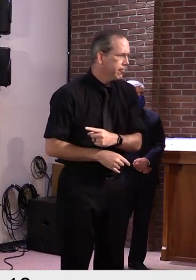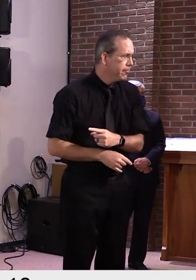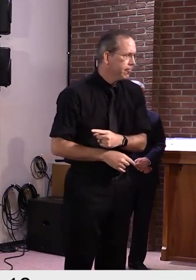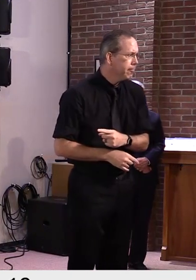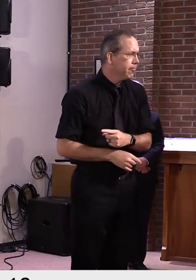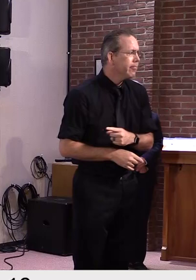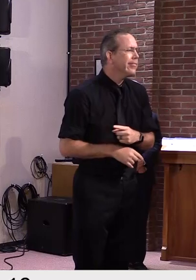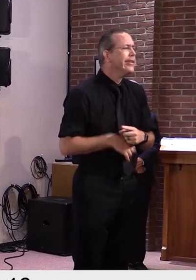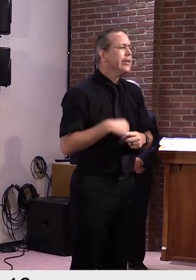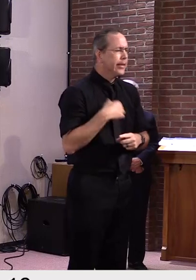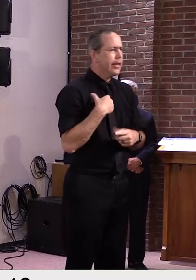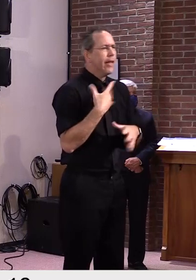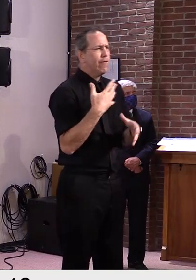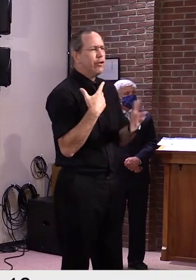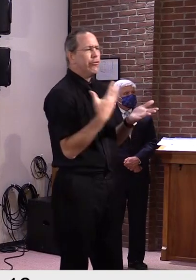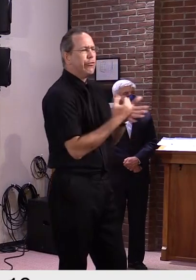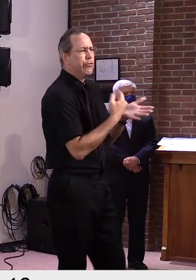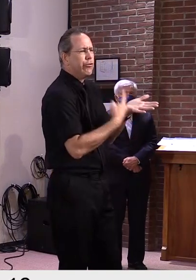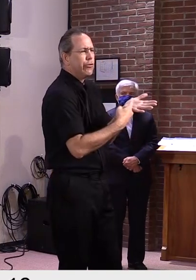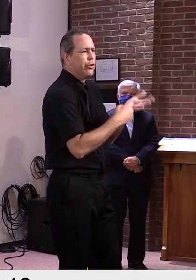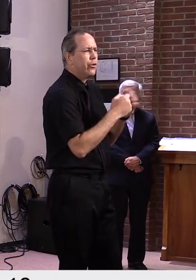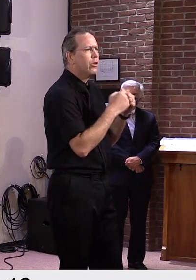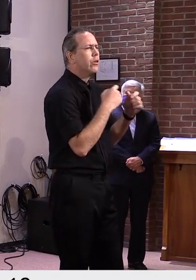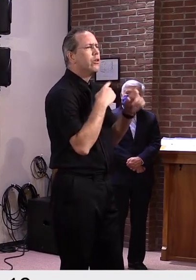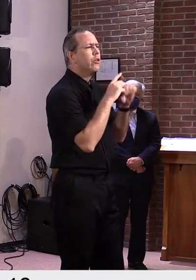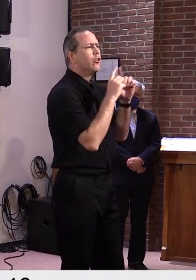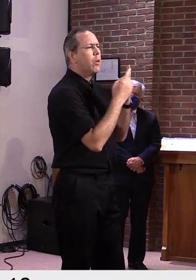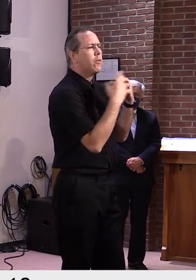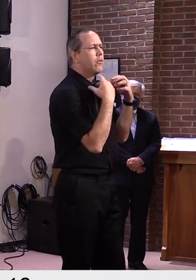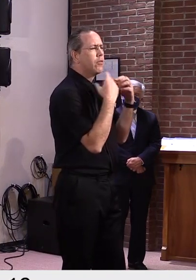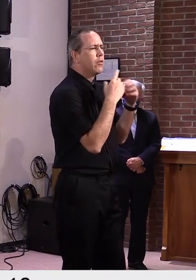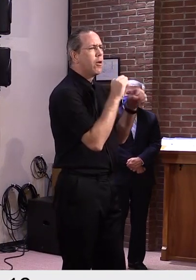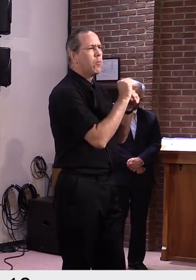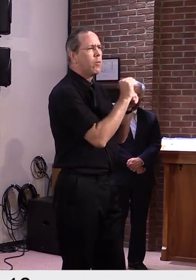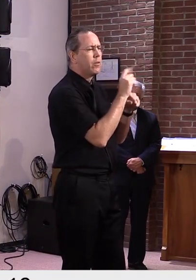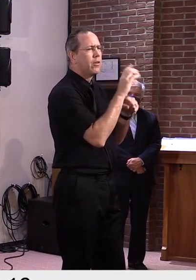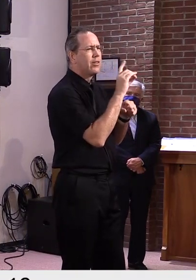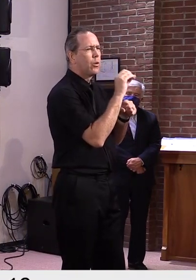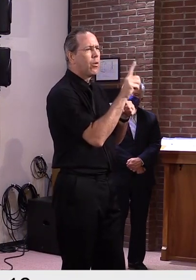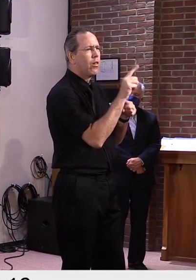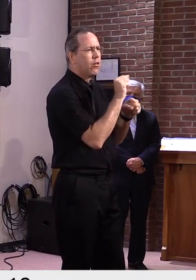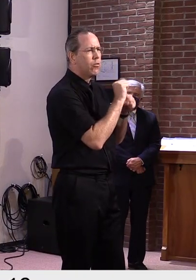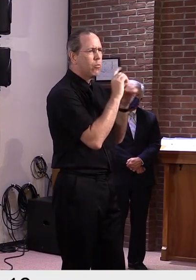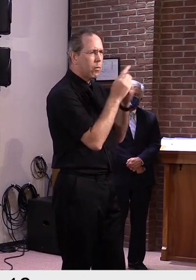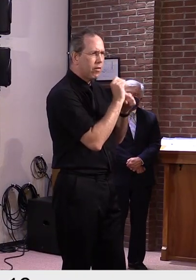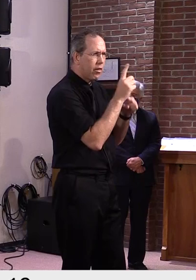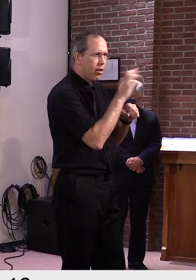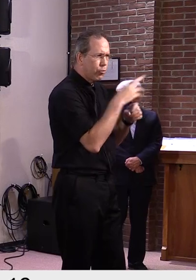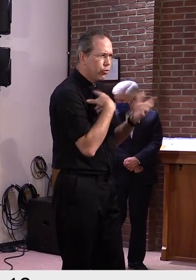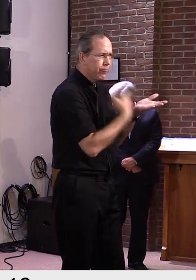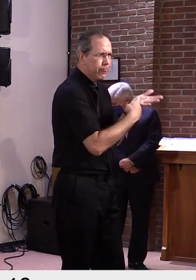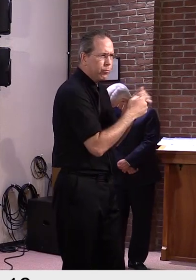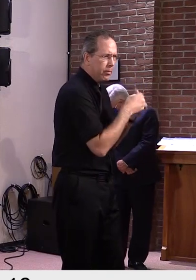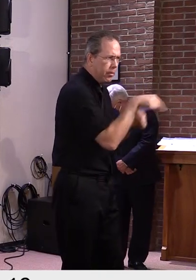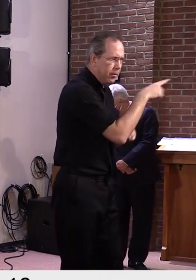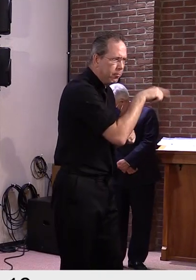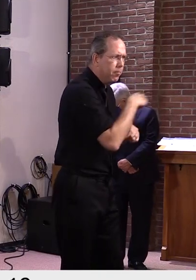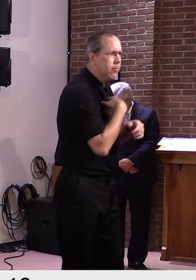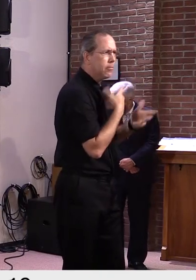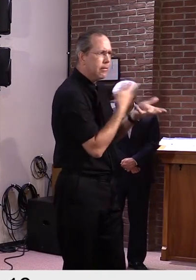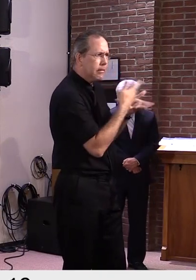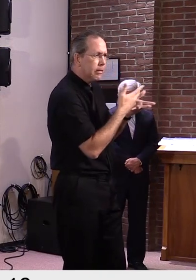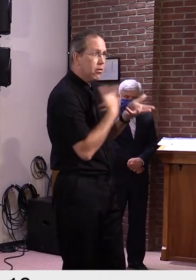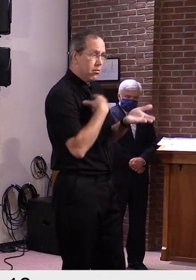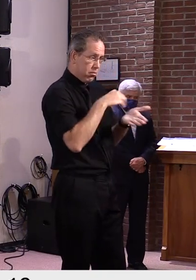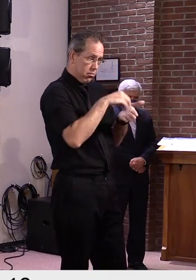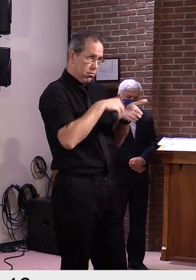to move in that direction. But nothing in writing. At this point. So we'll react. We're anticipating what we need